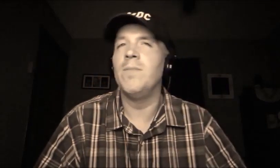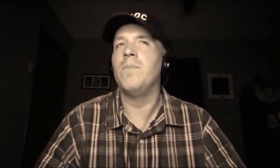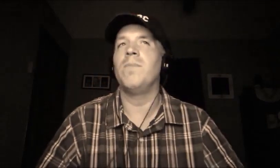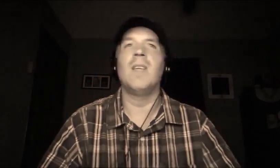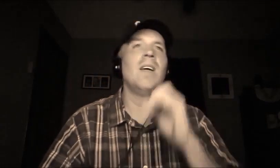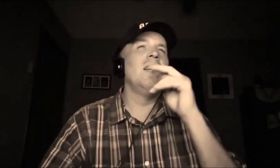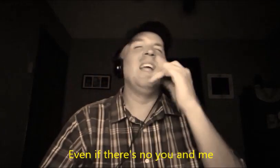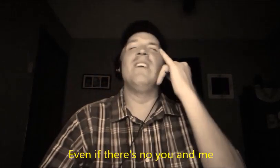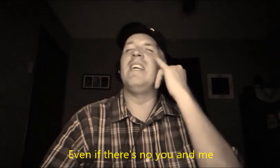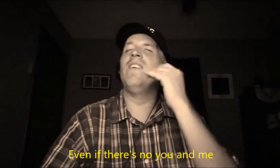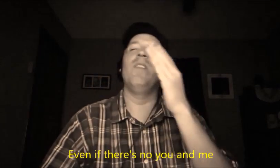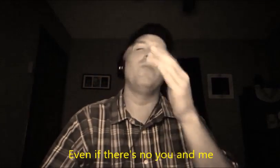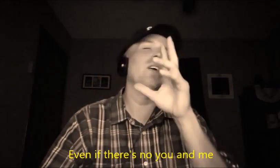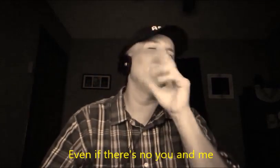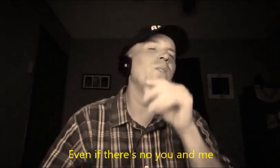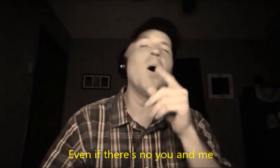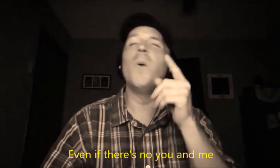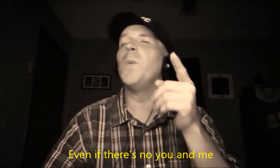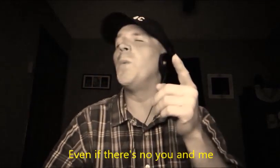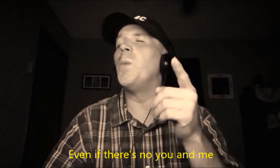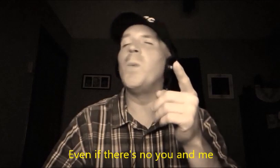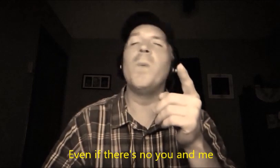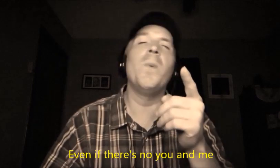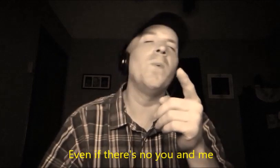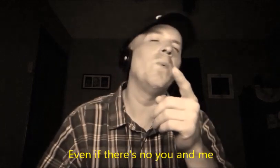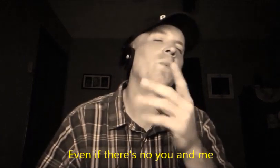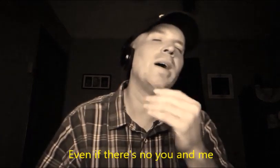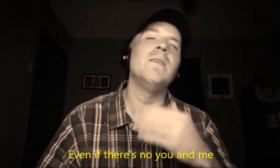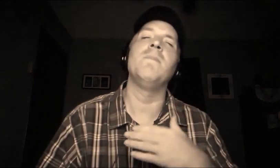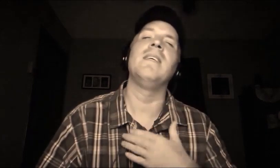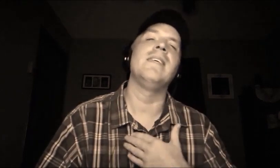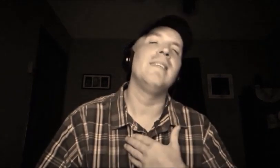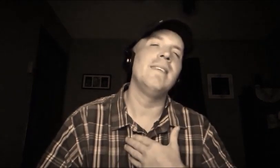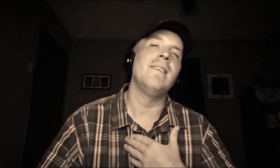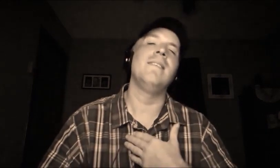Even if there's no you and me